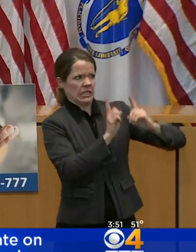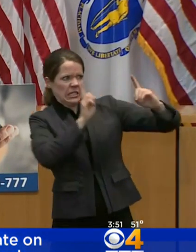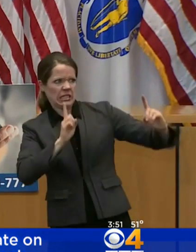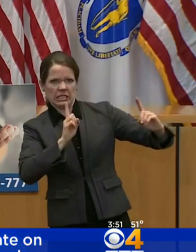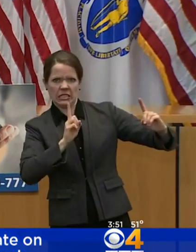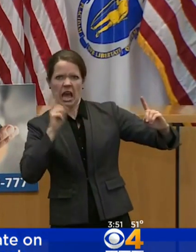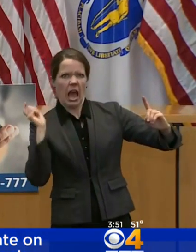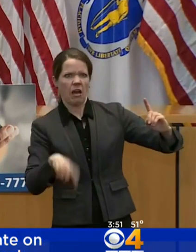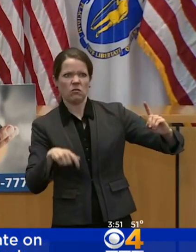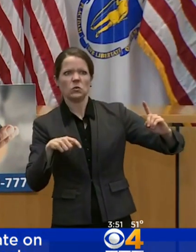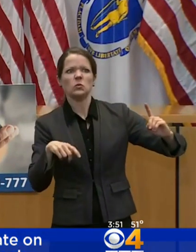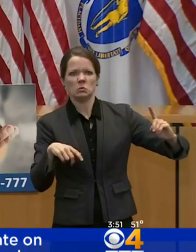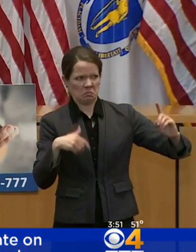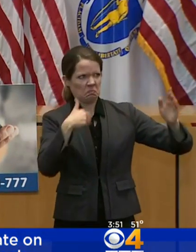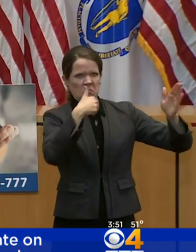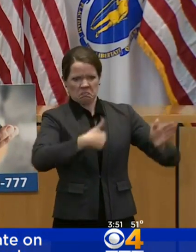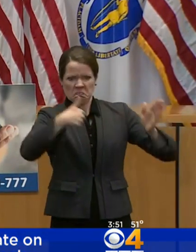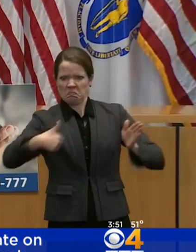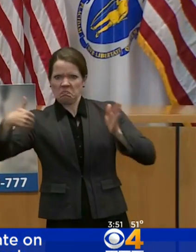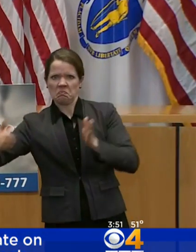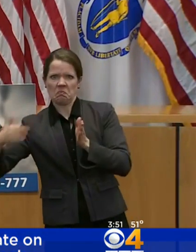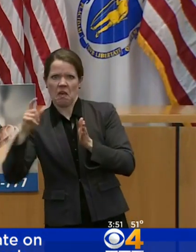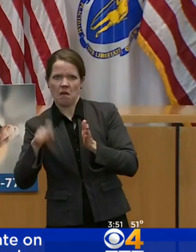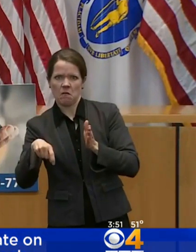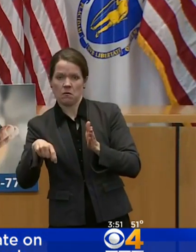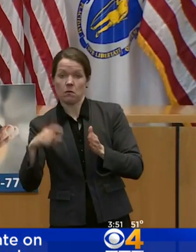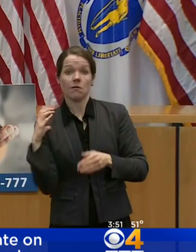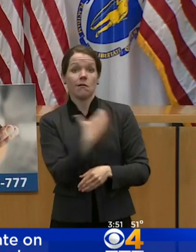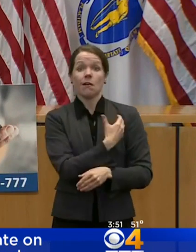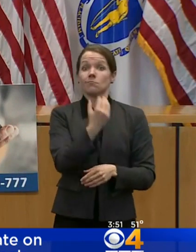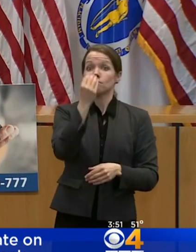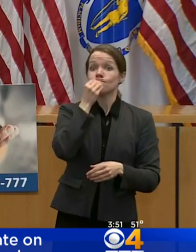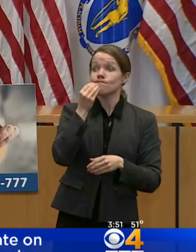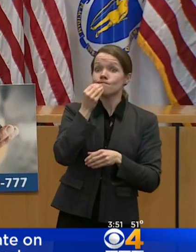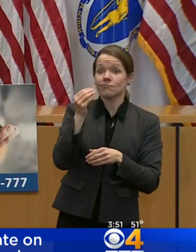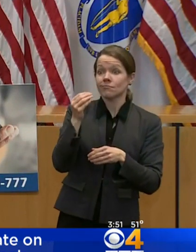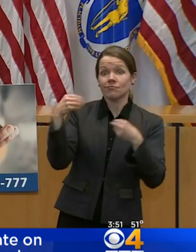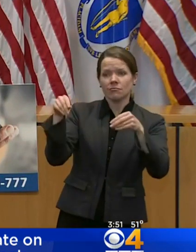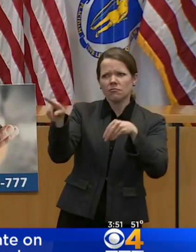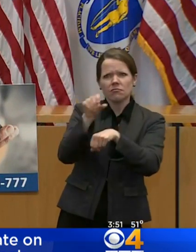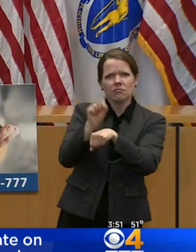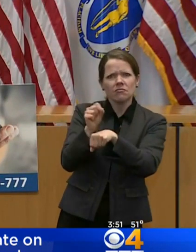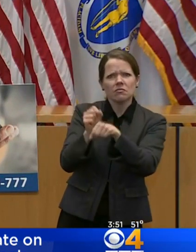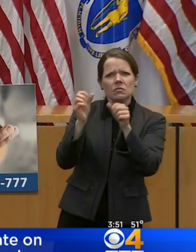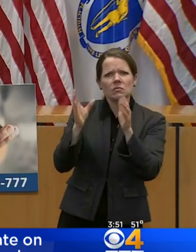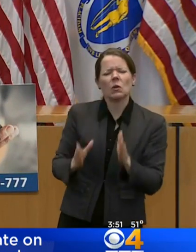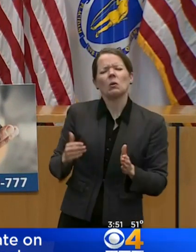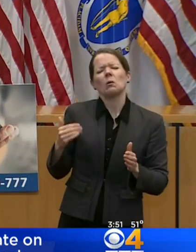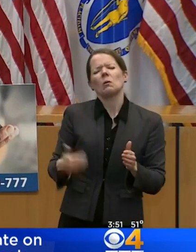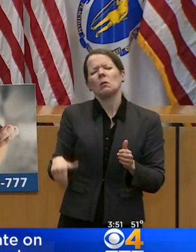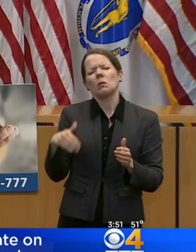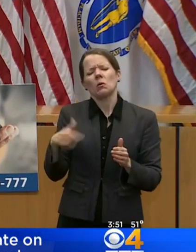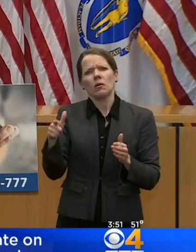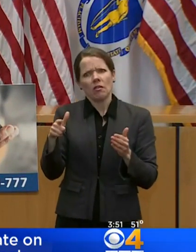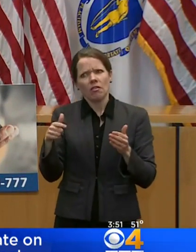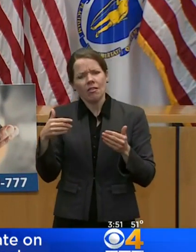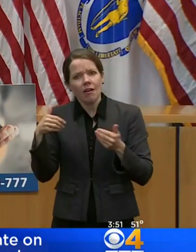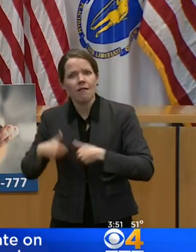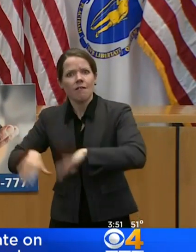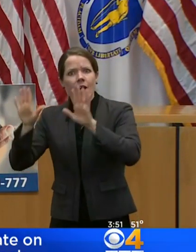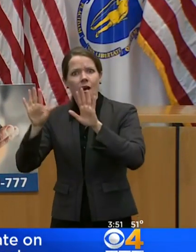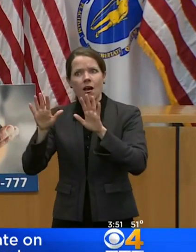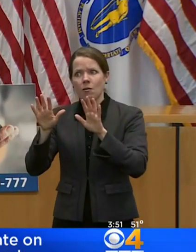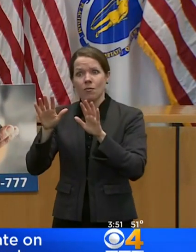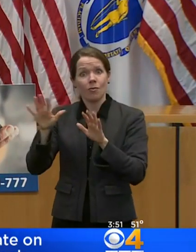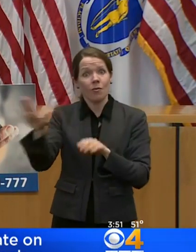serving customers and making sure our residents have the food they need to feed themselves and their families. This critical